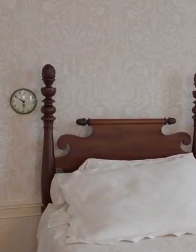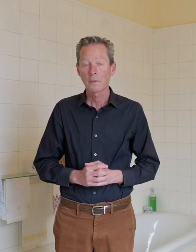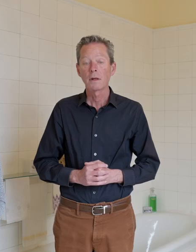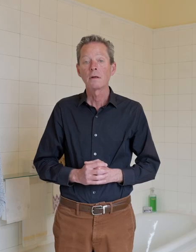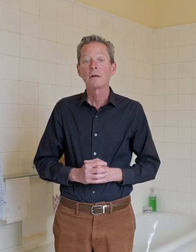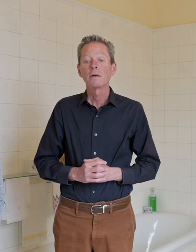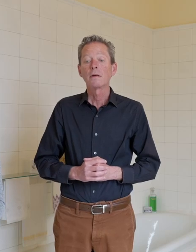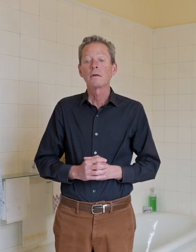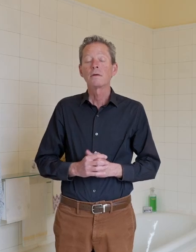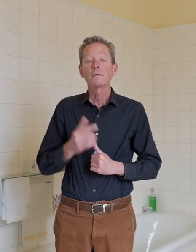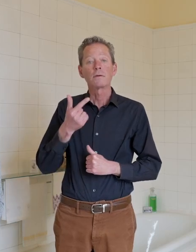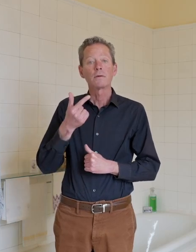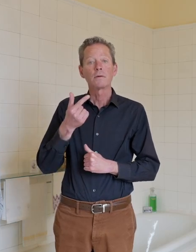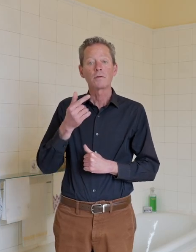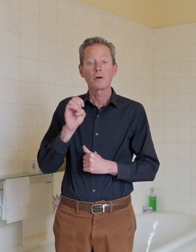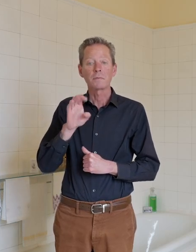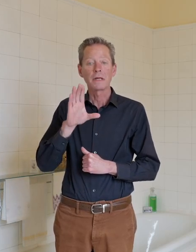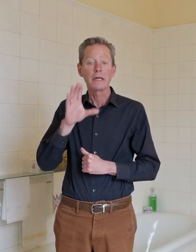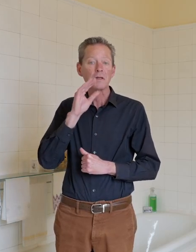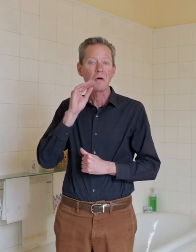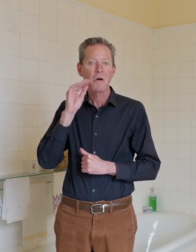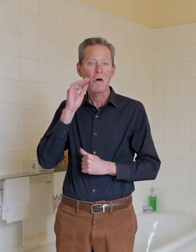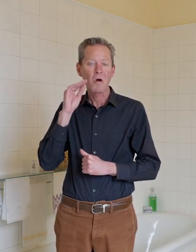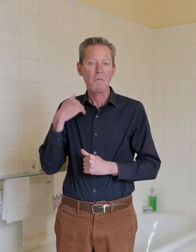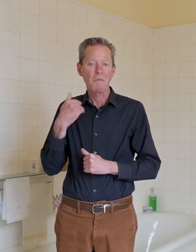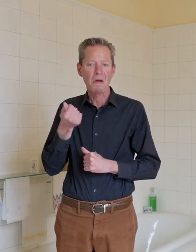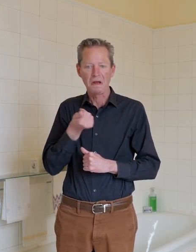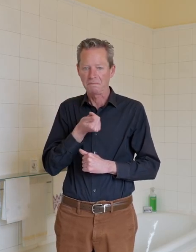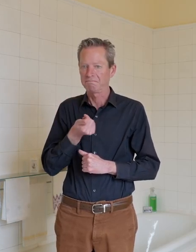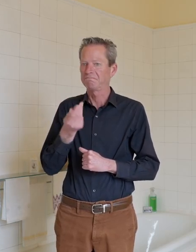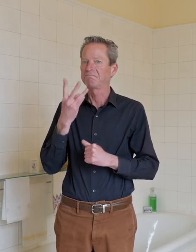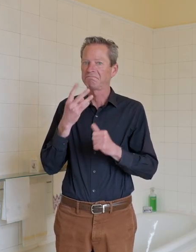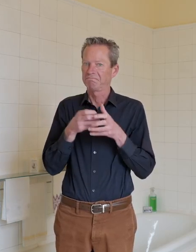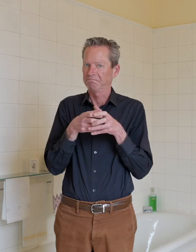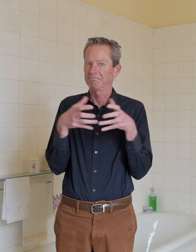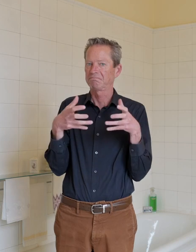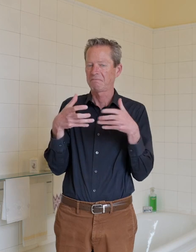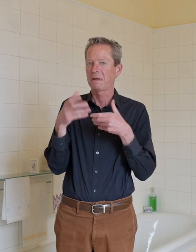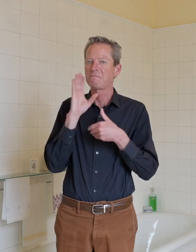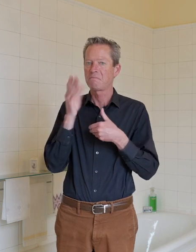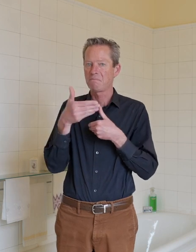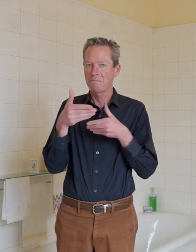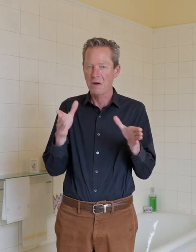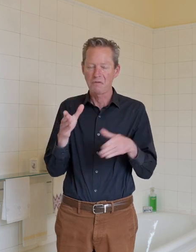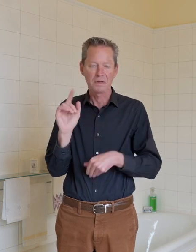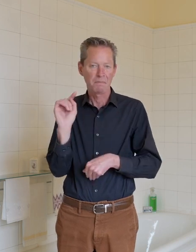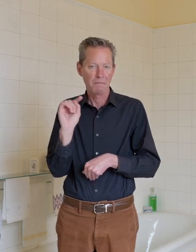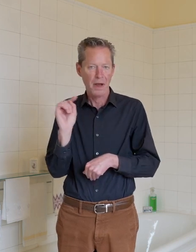So George Eastman's home had quite a few extensive bedrooms, bathrooms, closets, and sitting rooms,